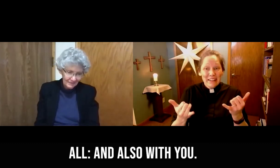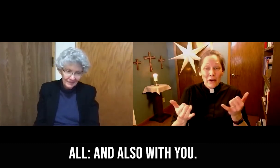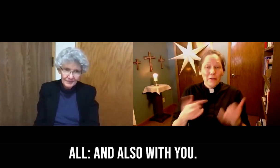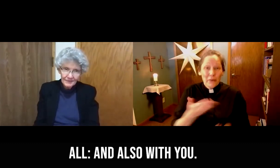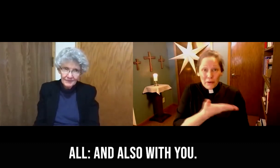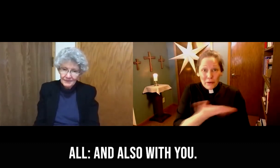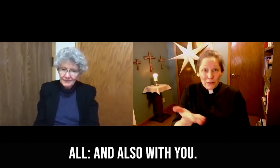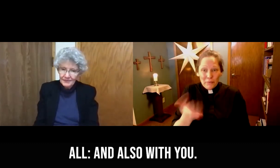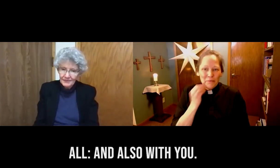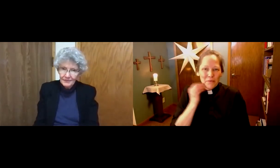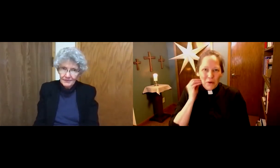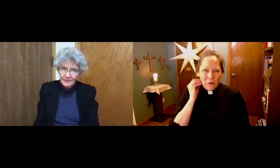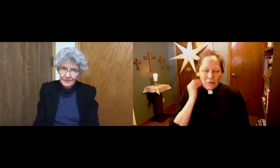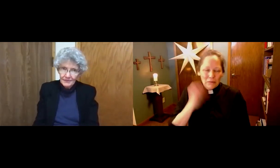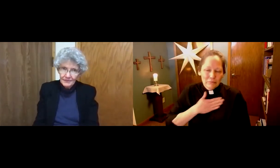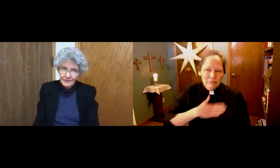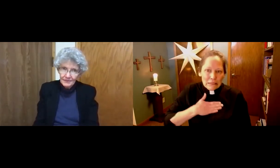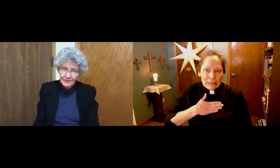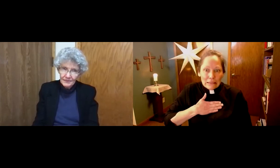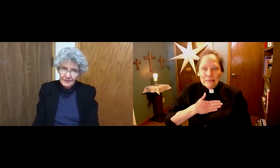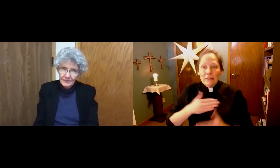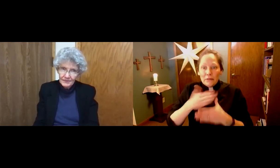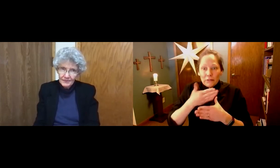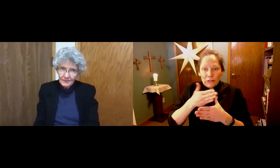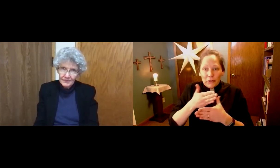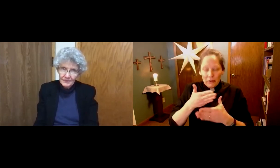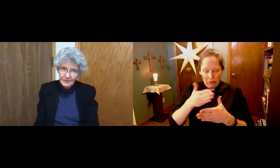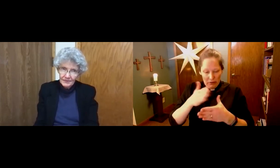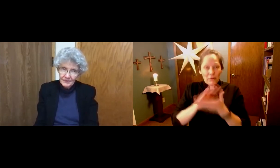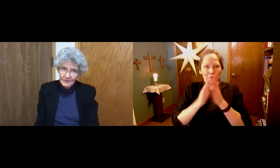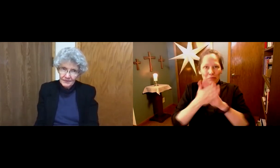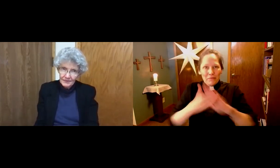Pastor Michelle, please share peace from God with one another now.